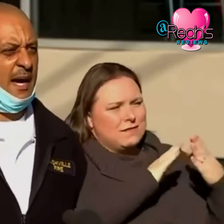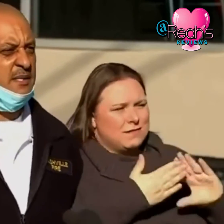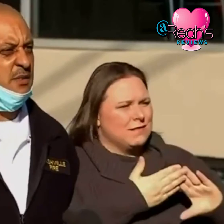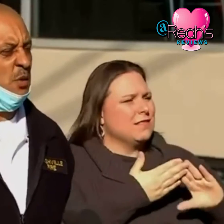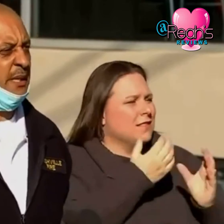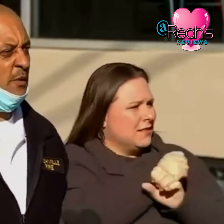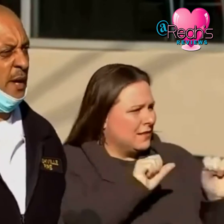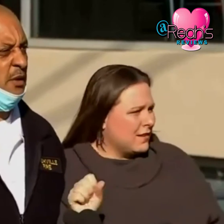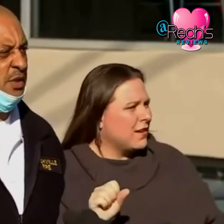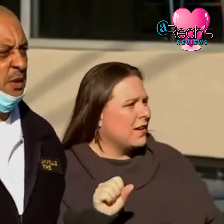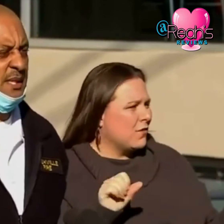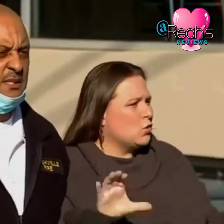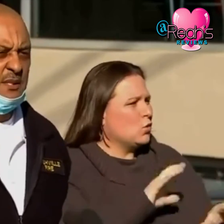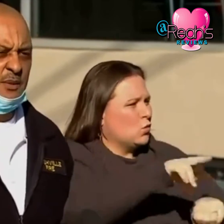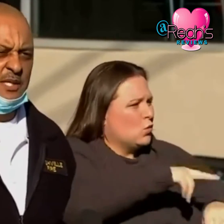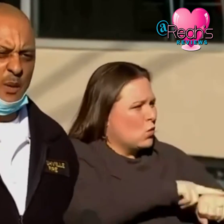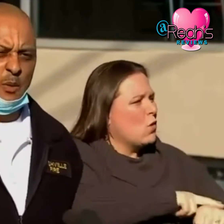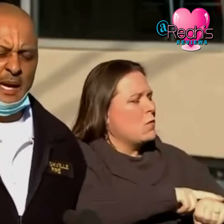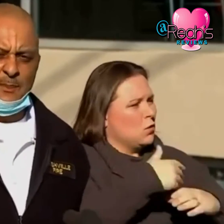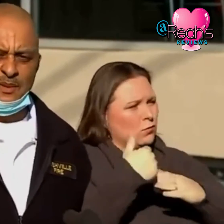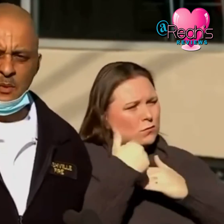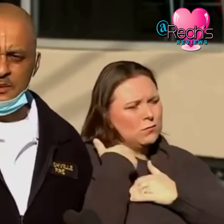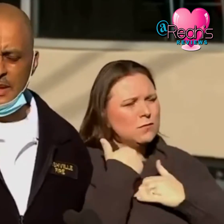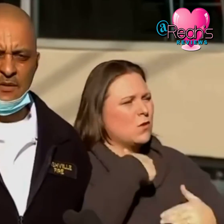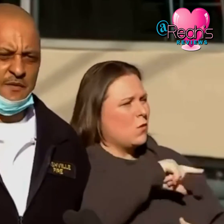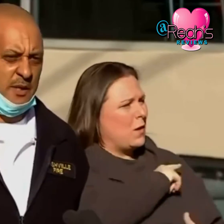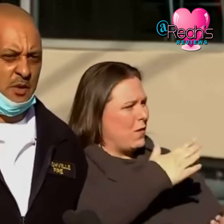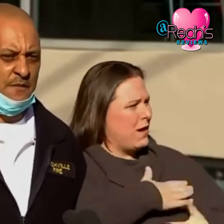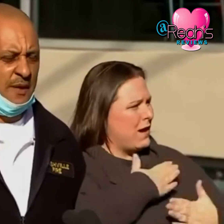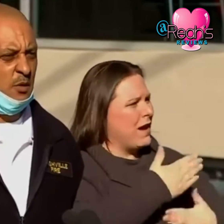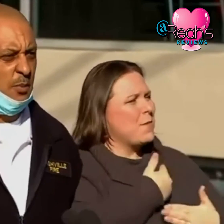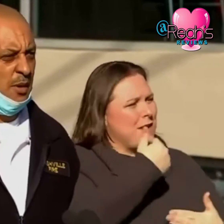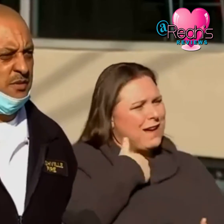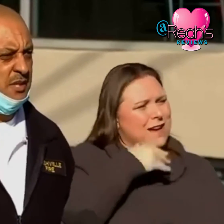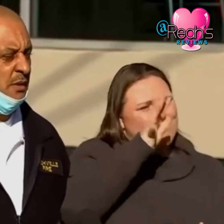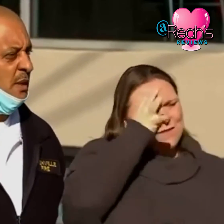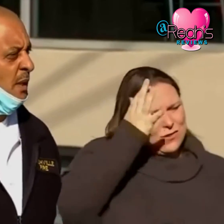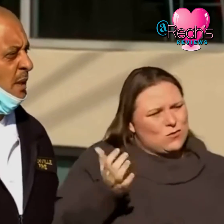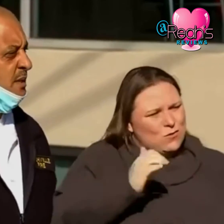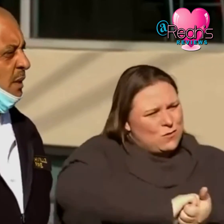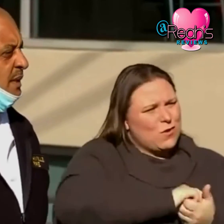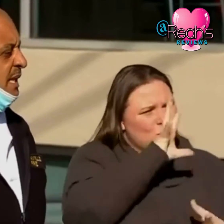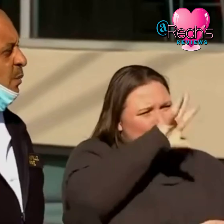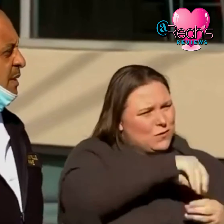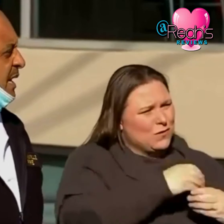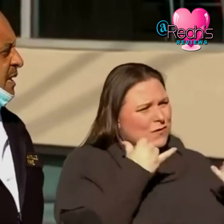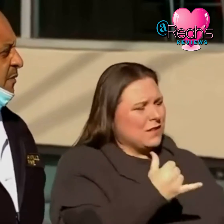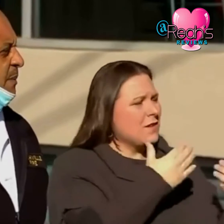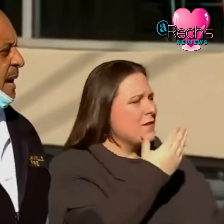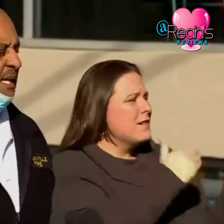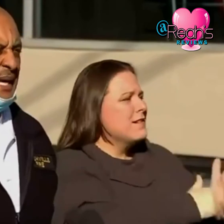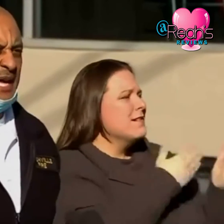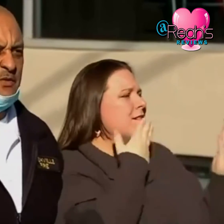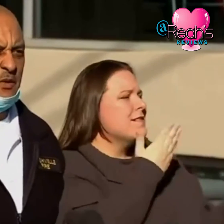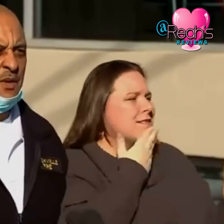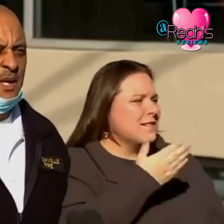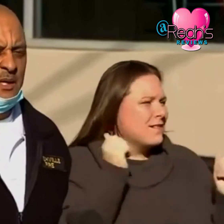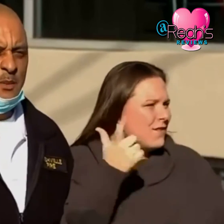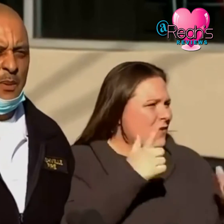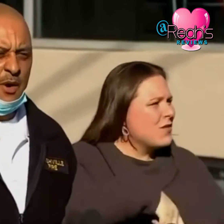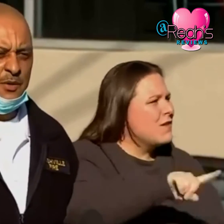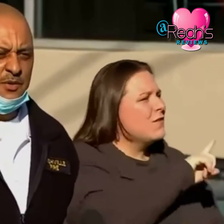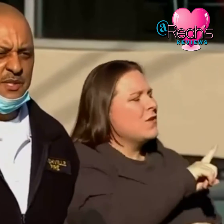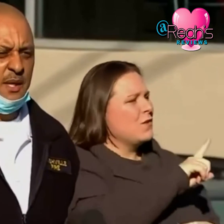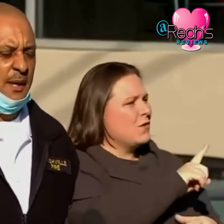as far as doing our regular duties so that's why we're happy that we do have our federal federal partners here so again we thank everybody and ask for